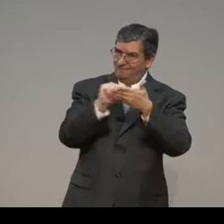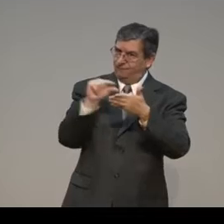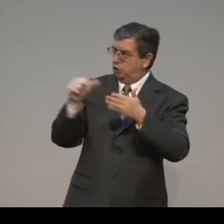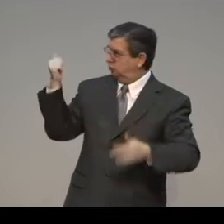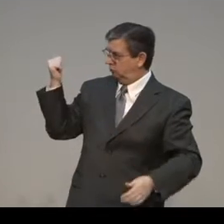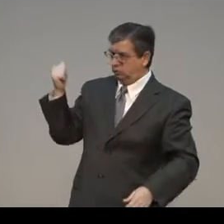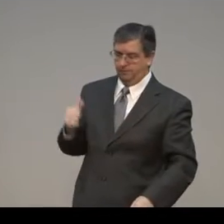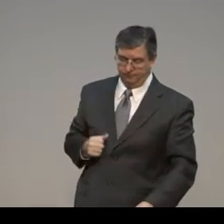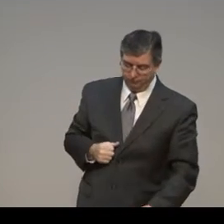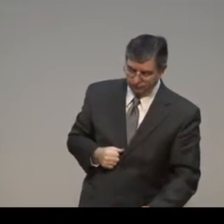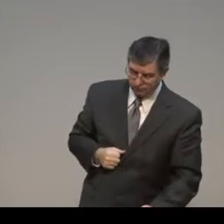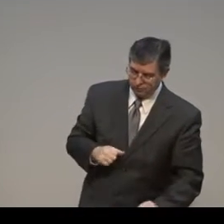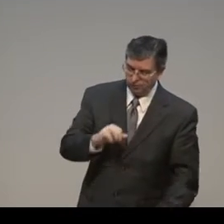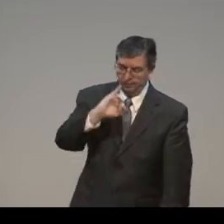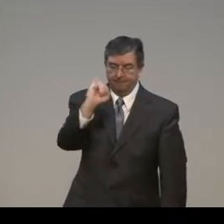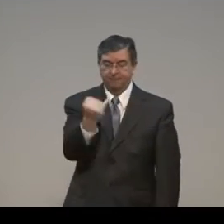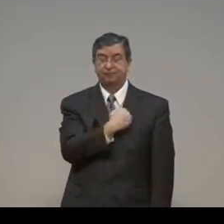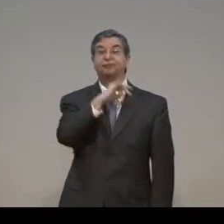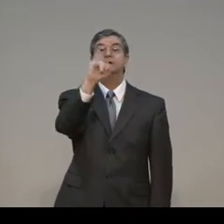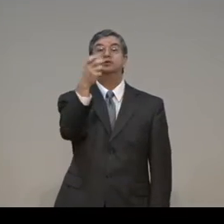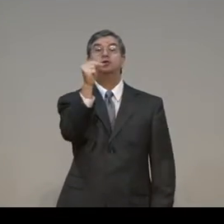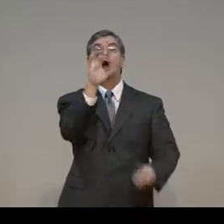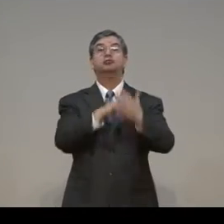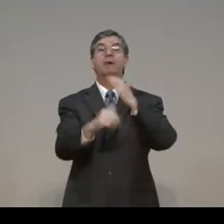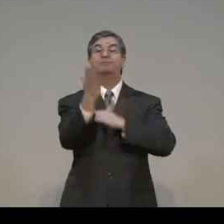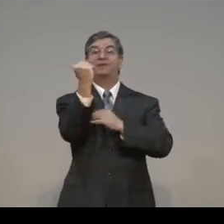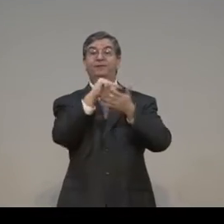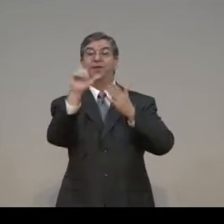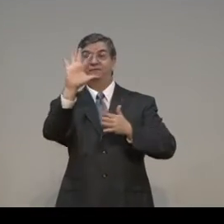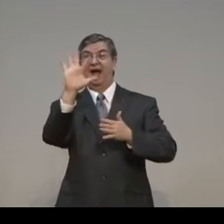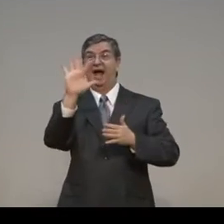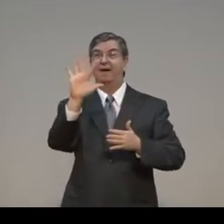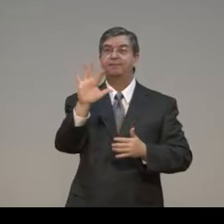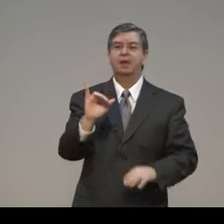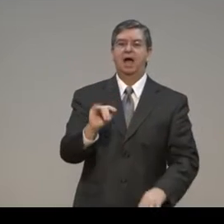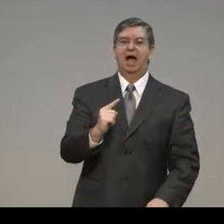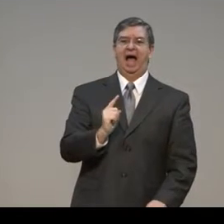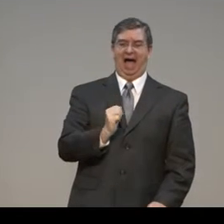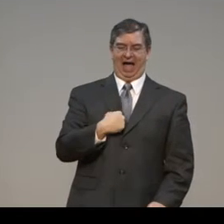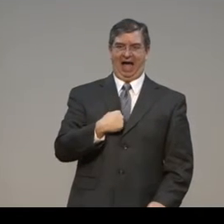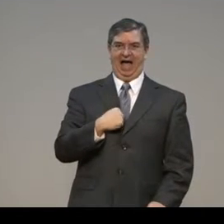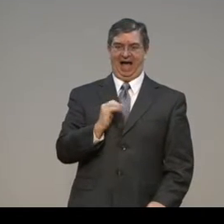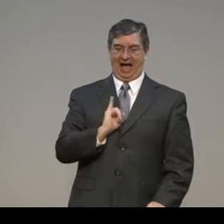It's critical that you have an understanding of what's written. written. I.